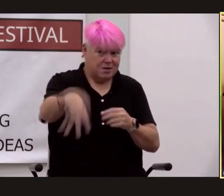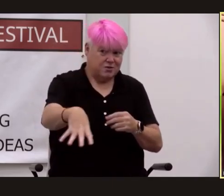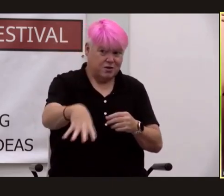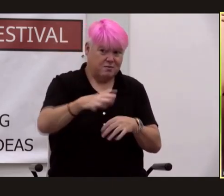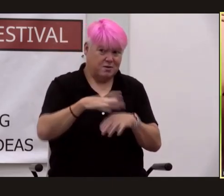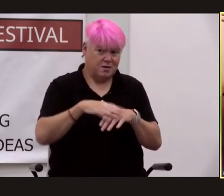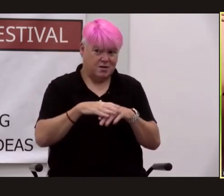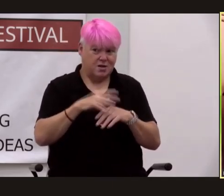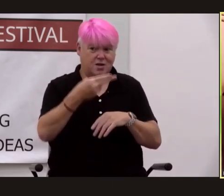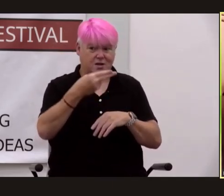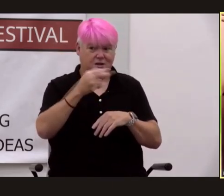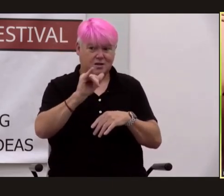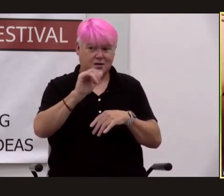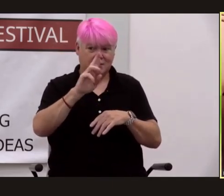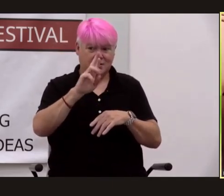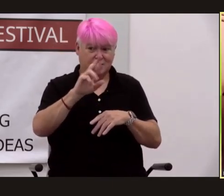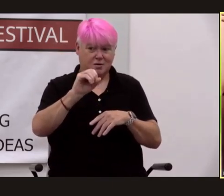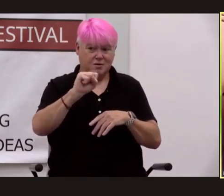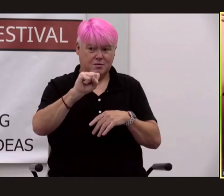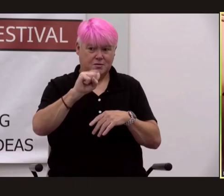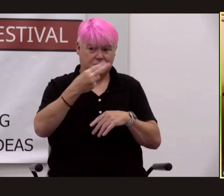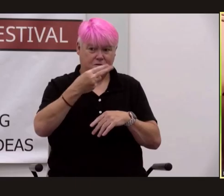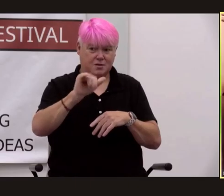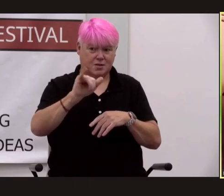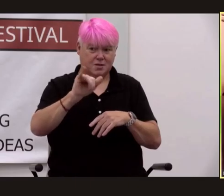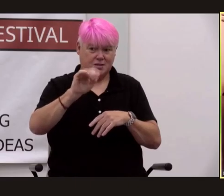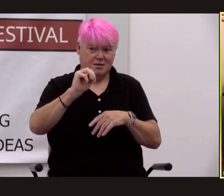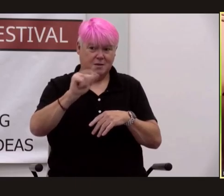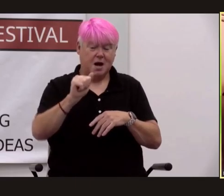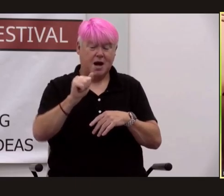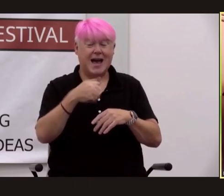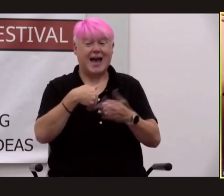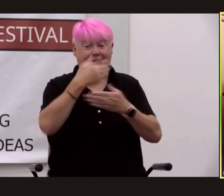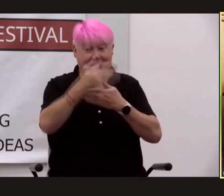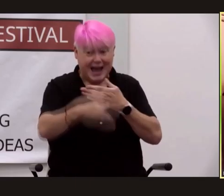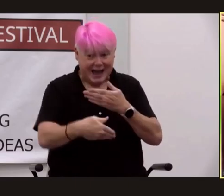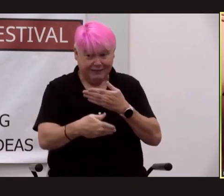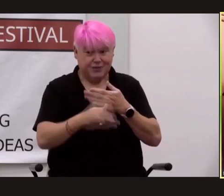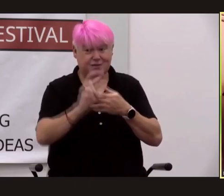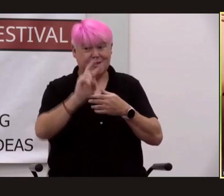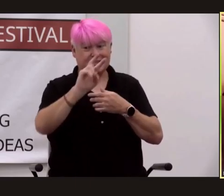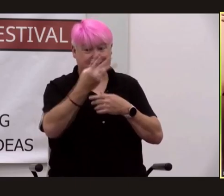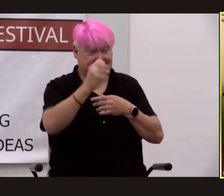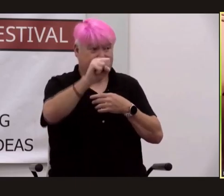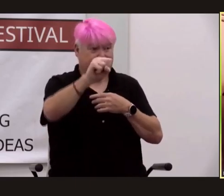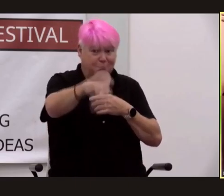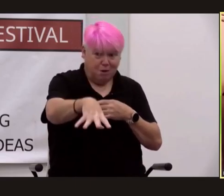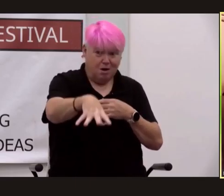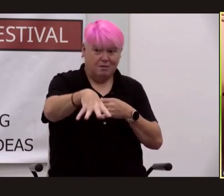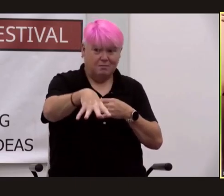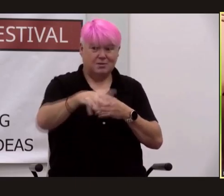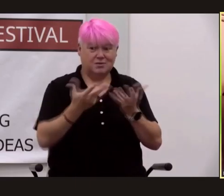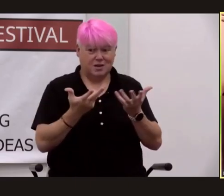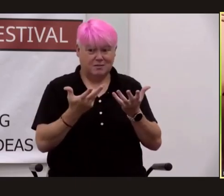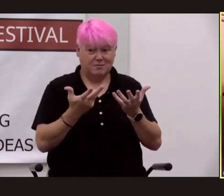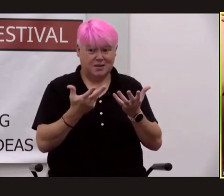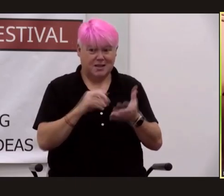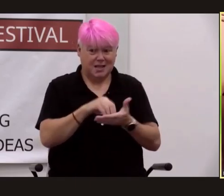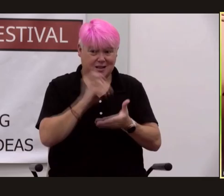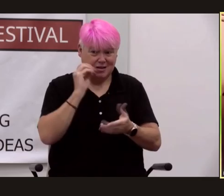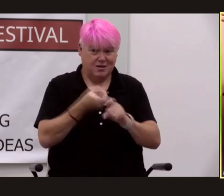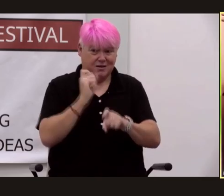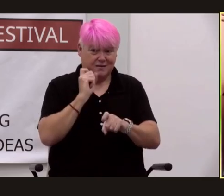hiroshima after the second bomb was dropped on nagasaki and they learned it from